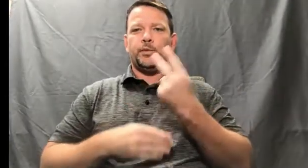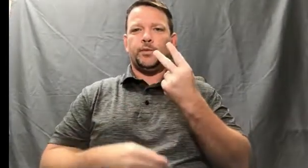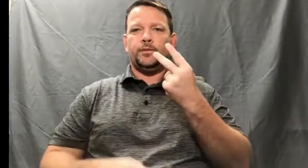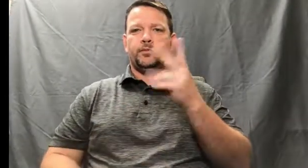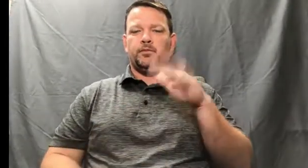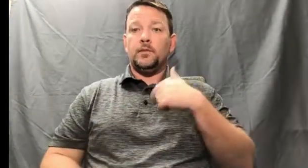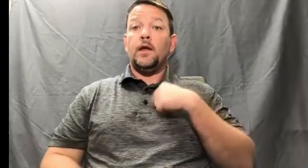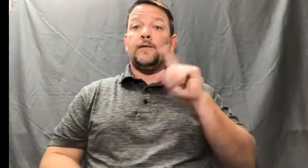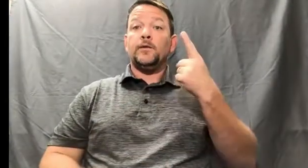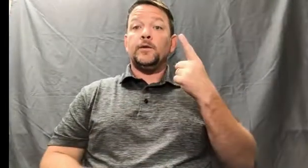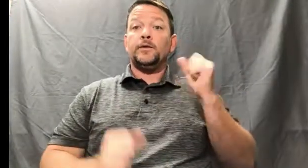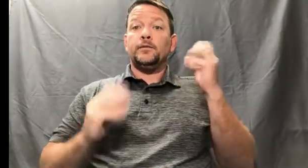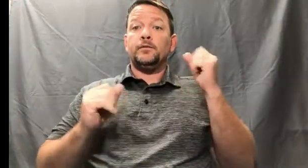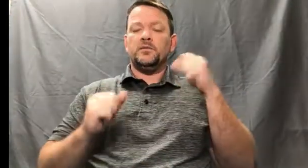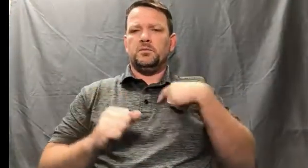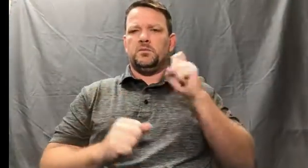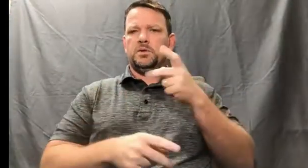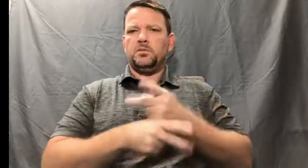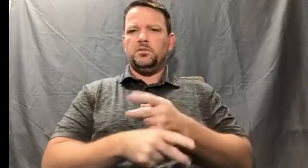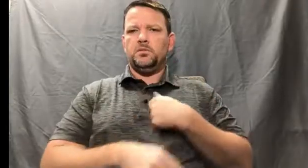Now I have two setups.